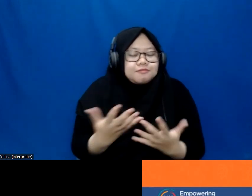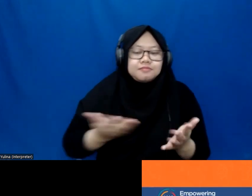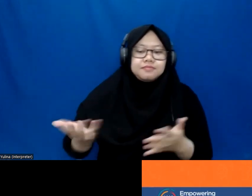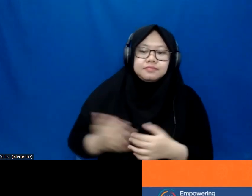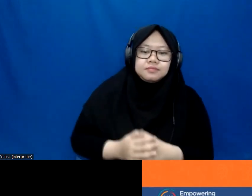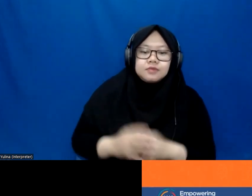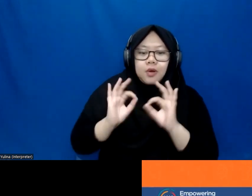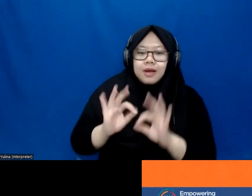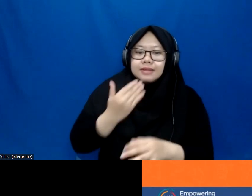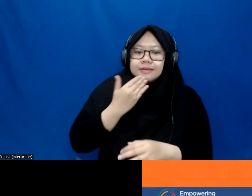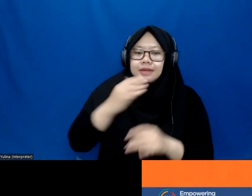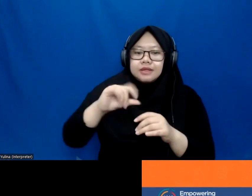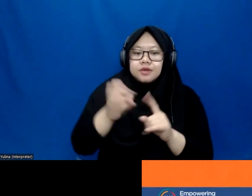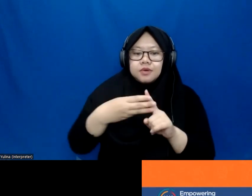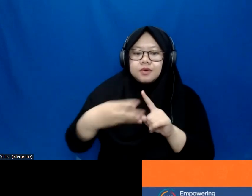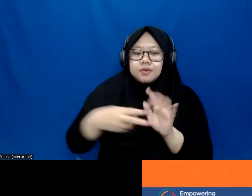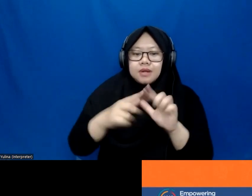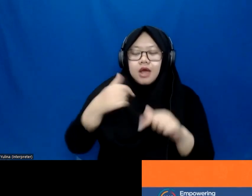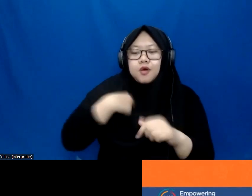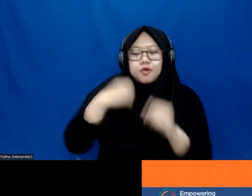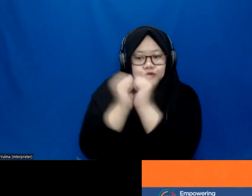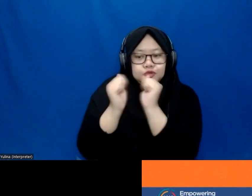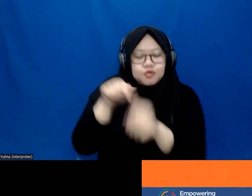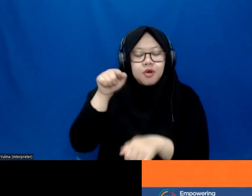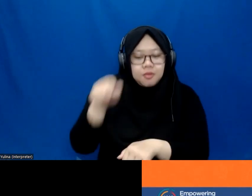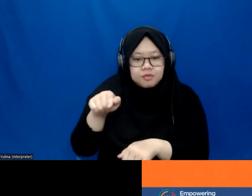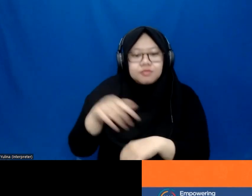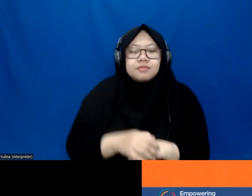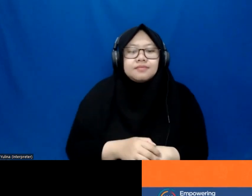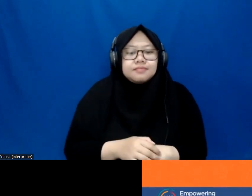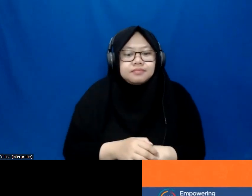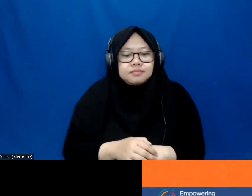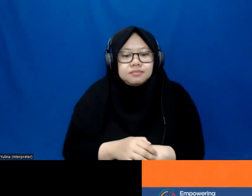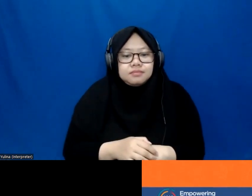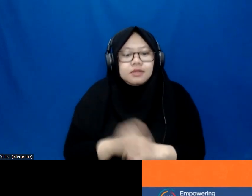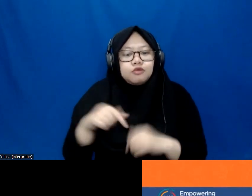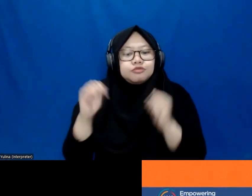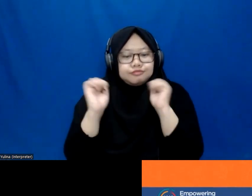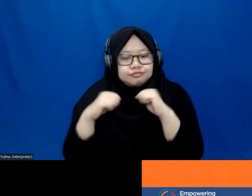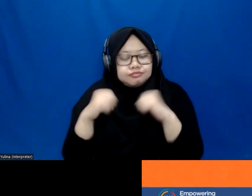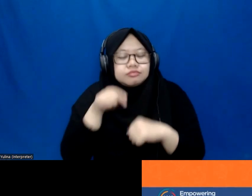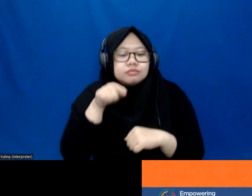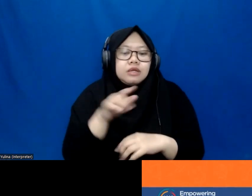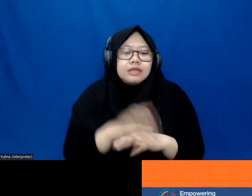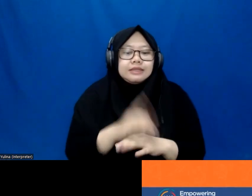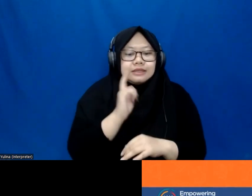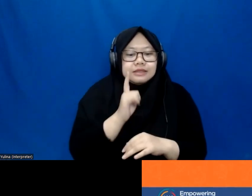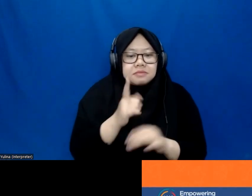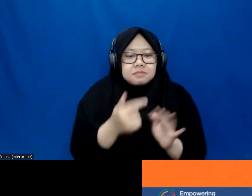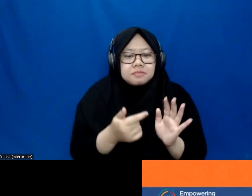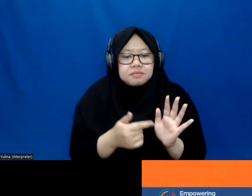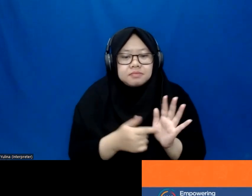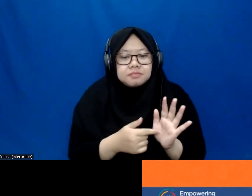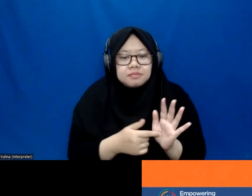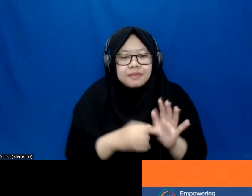Thanks, Robina. And I completely echo with you on everything that you've said. mean, you know, I think it's absolutely true that